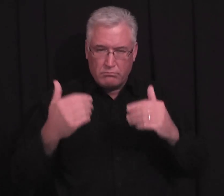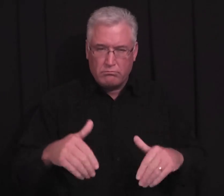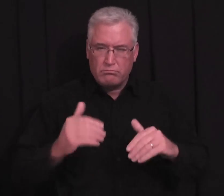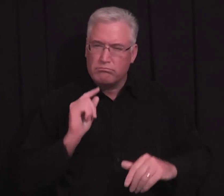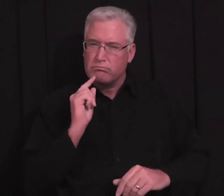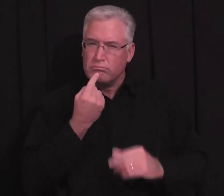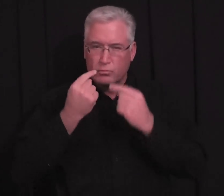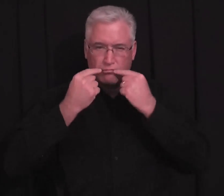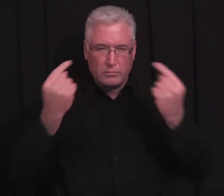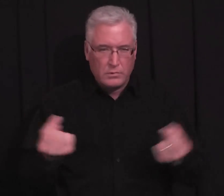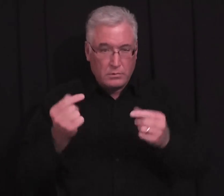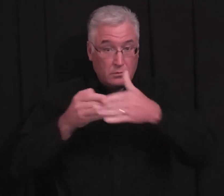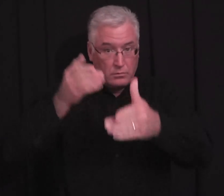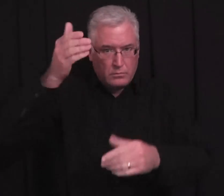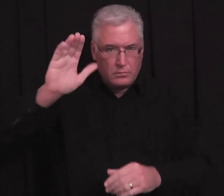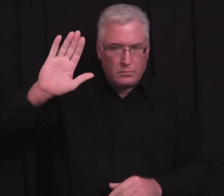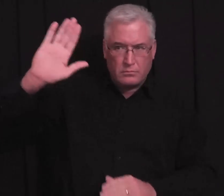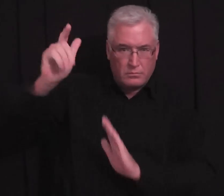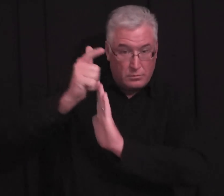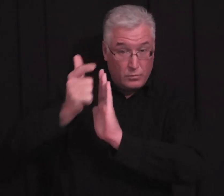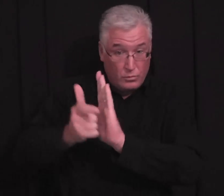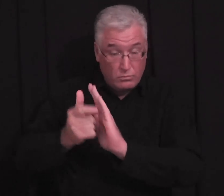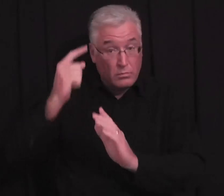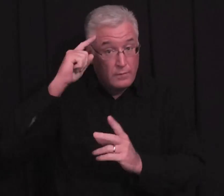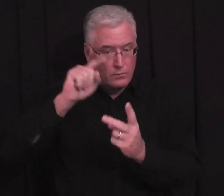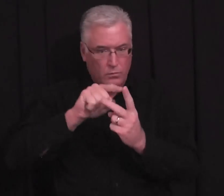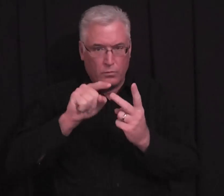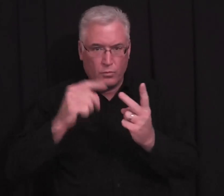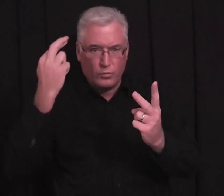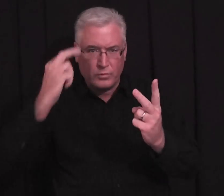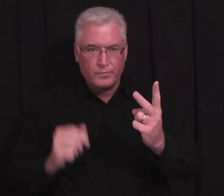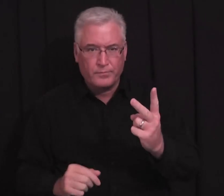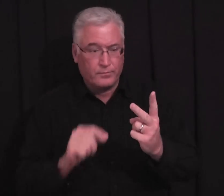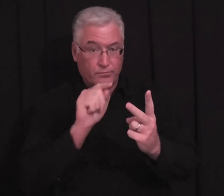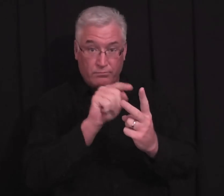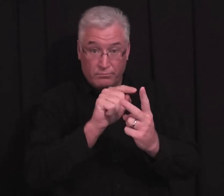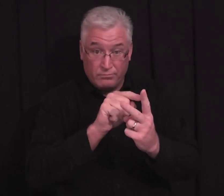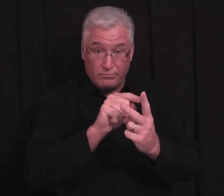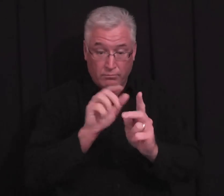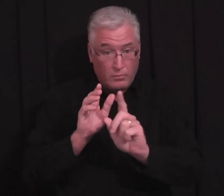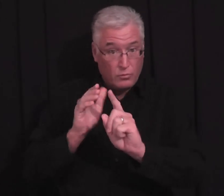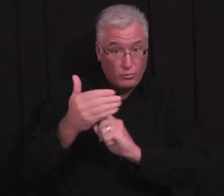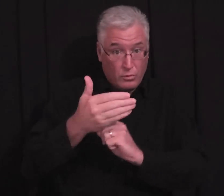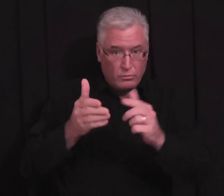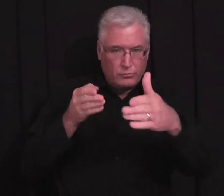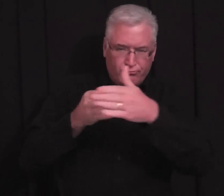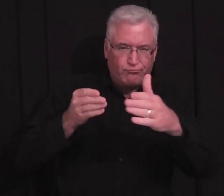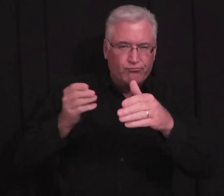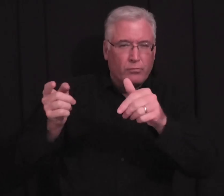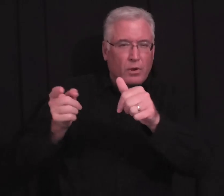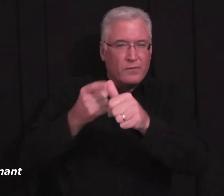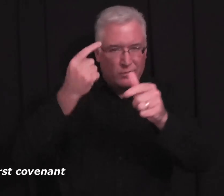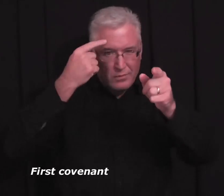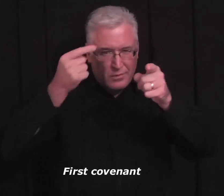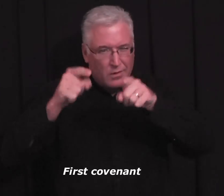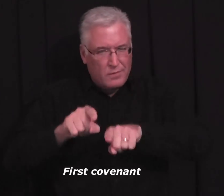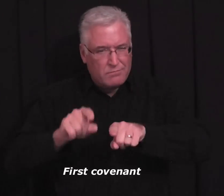Adultery itself, you know, it's a serious sin against God, against His law for two reasons. One is, adultery goes